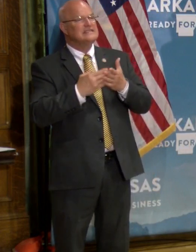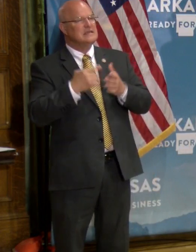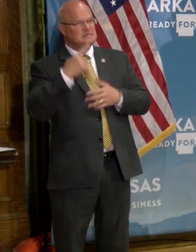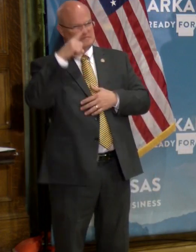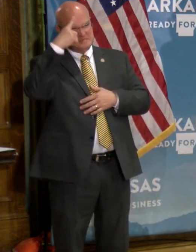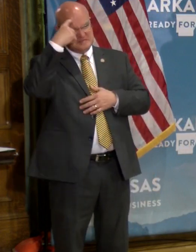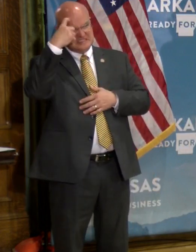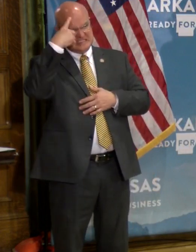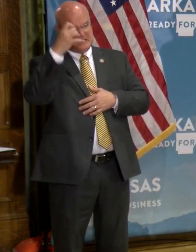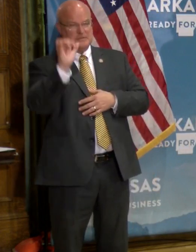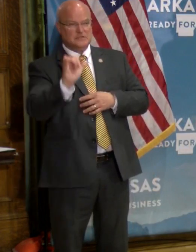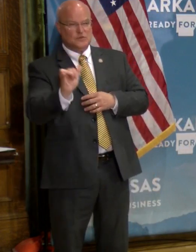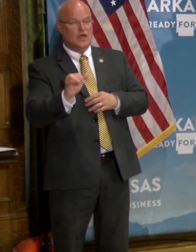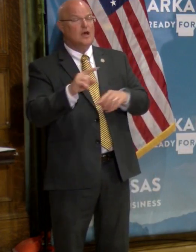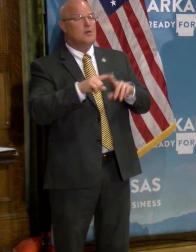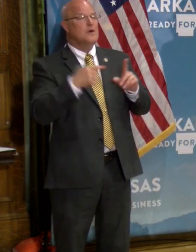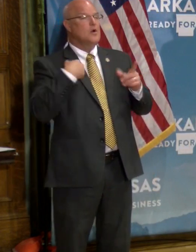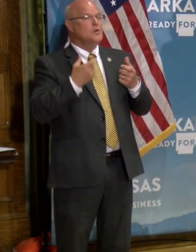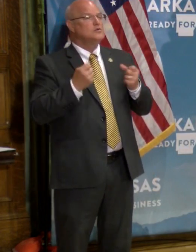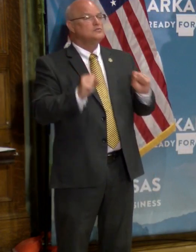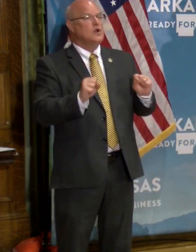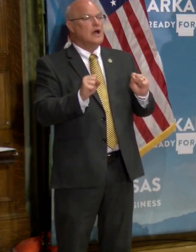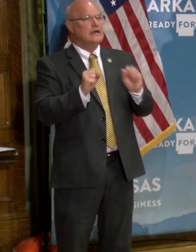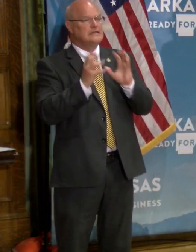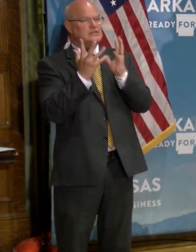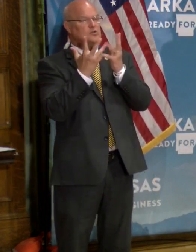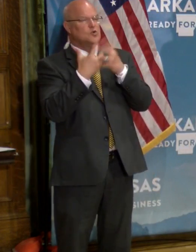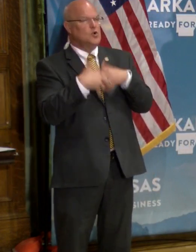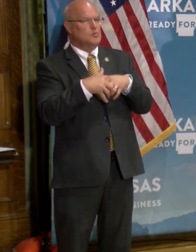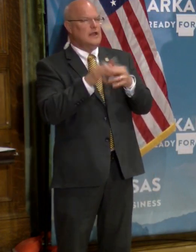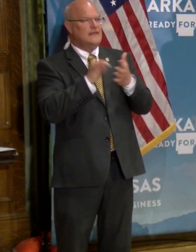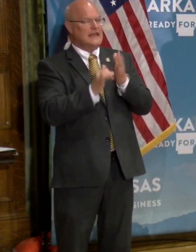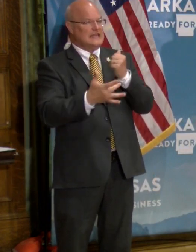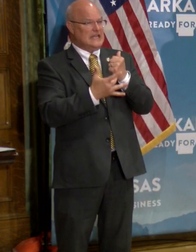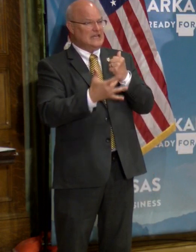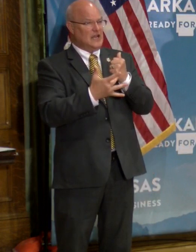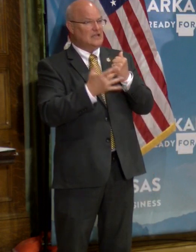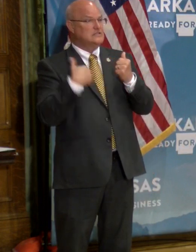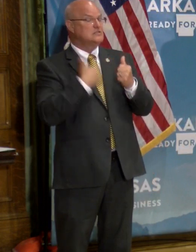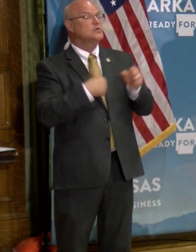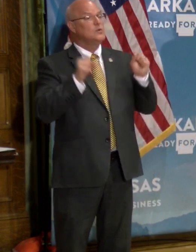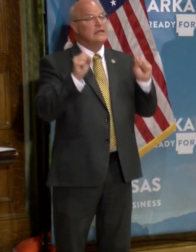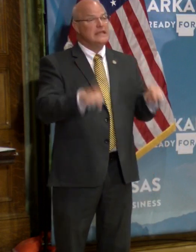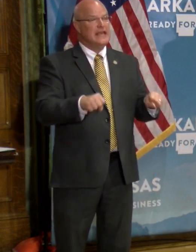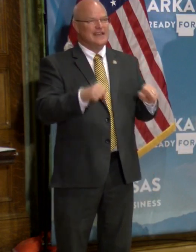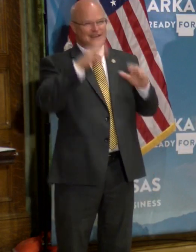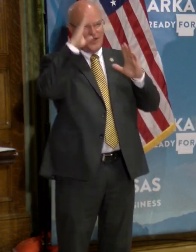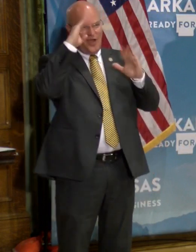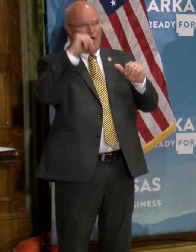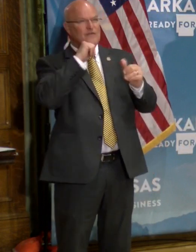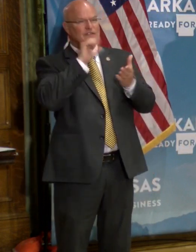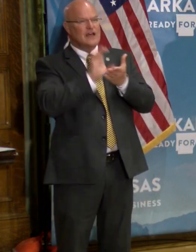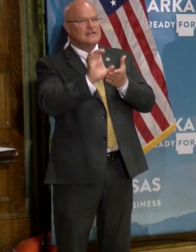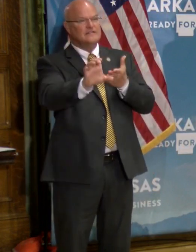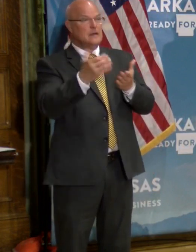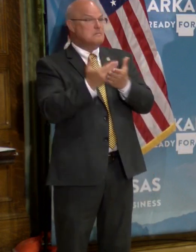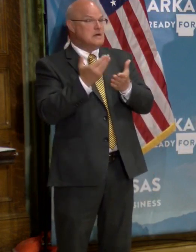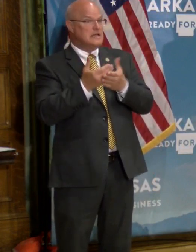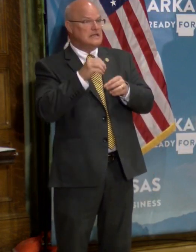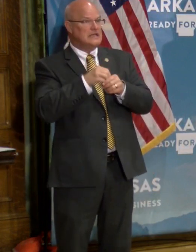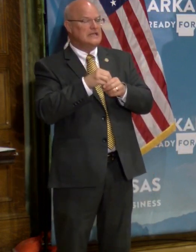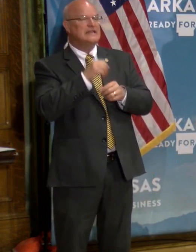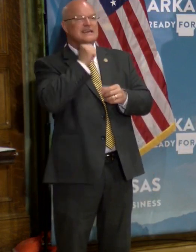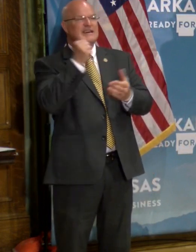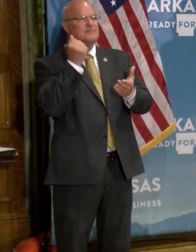skeptics, uh, as well. Uh, we're gonna try and incorporate those technologies as we can, uh, hopefully not investing a lot of money